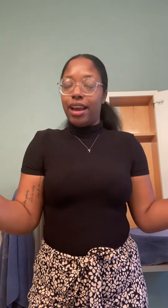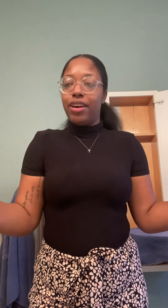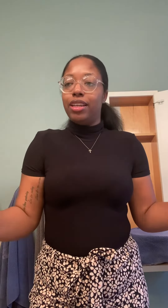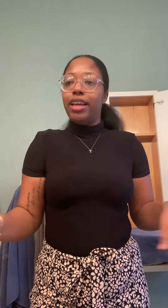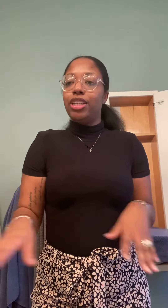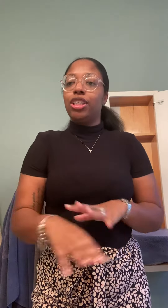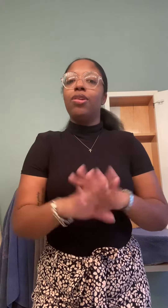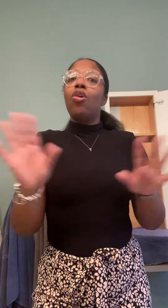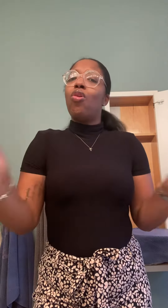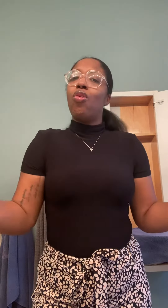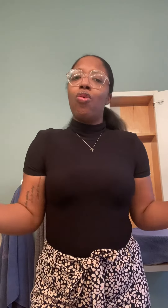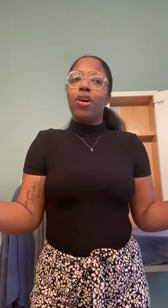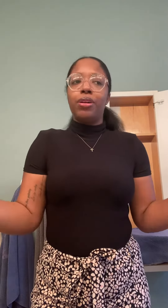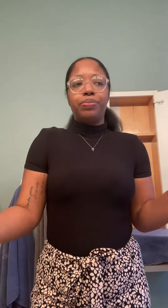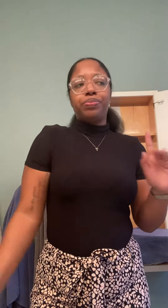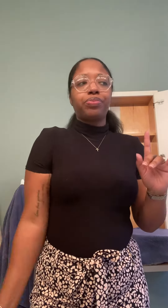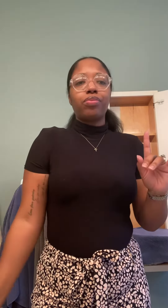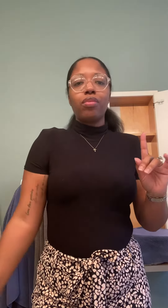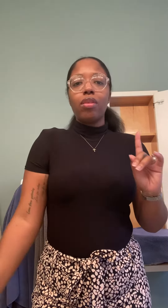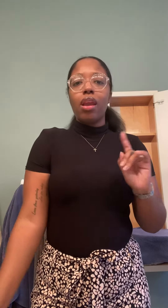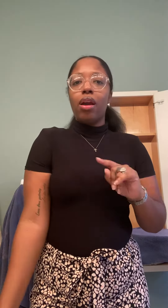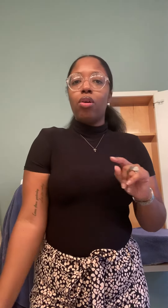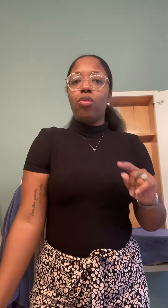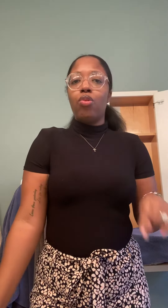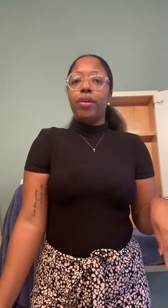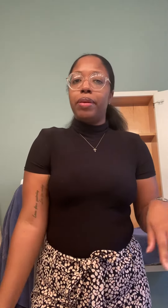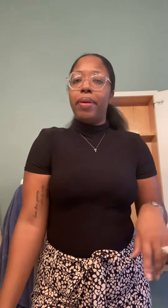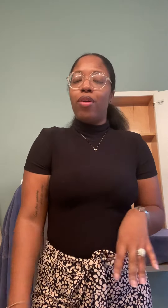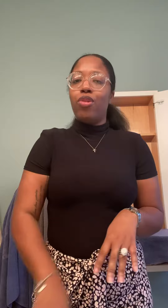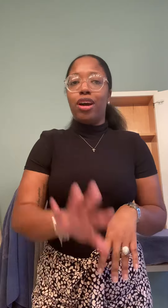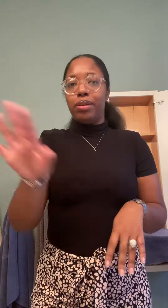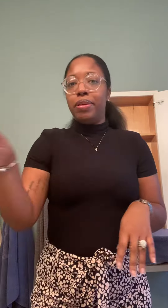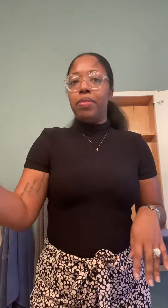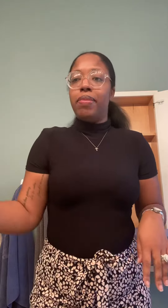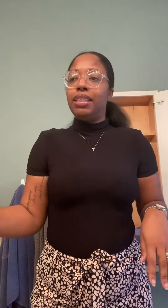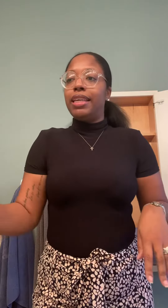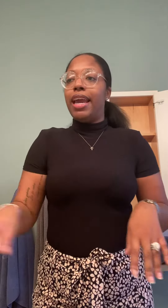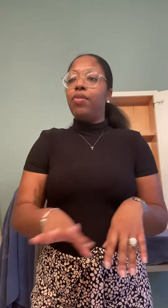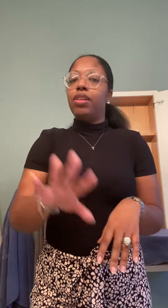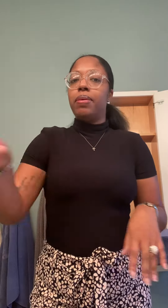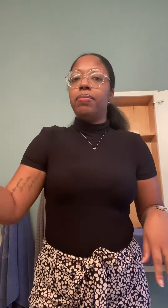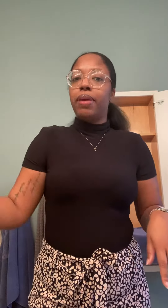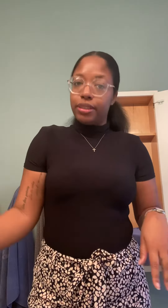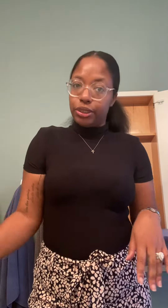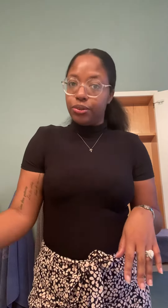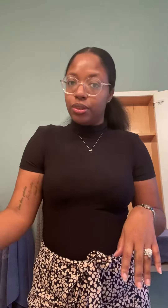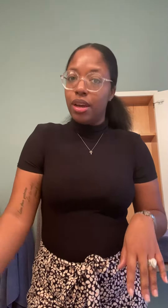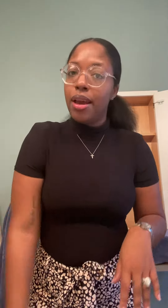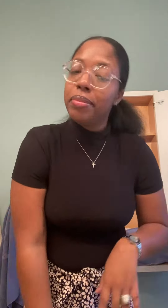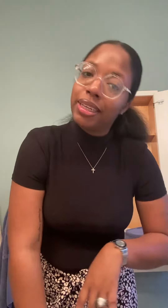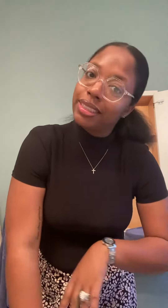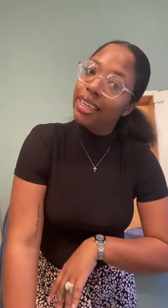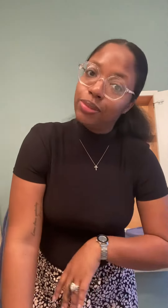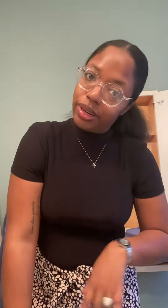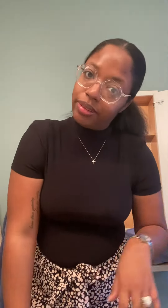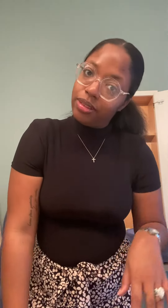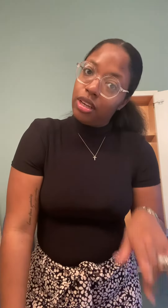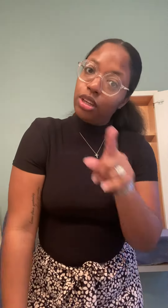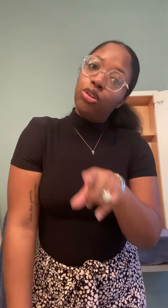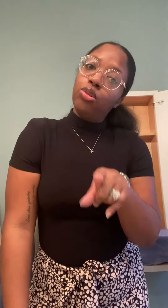validation or worry about what other people might say, what other people might do. Because guess what? You